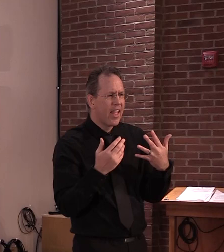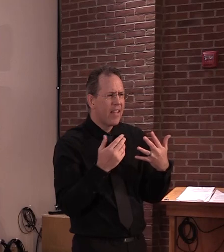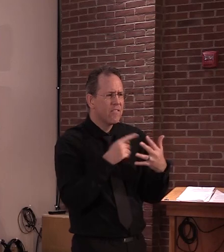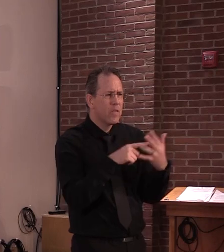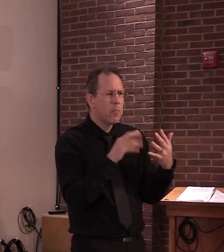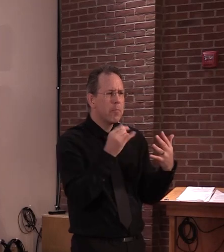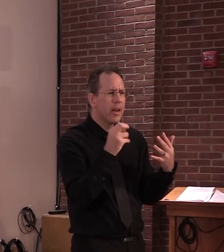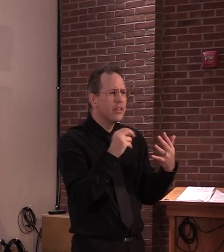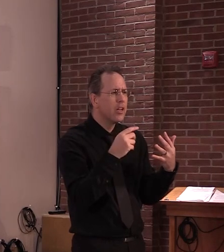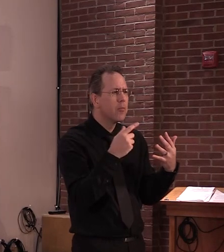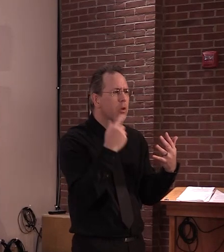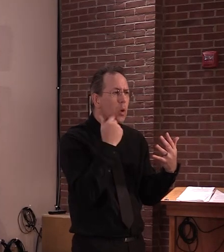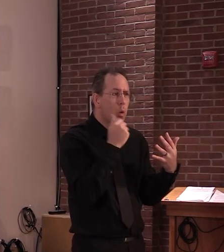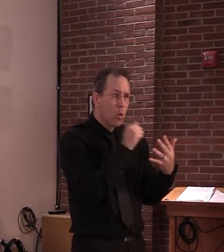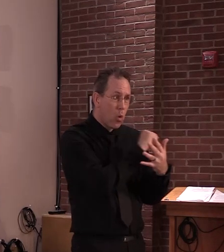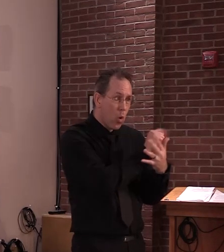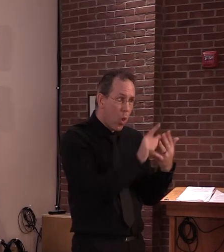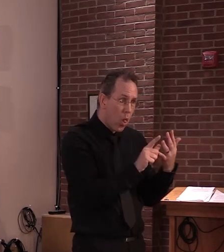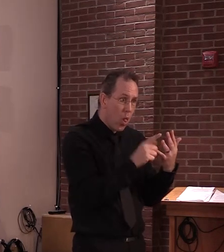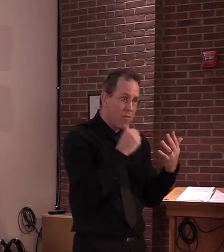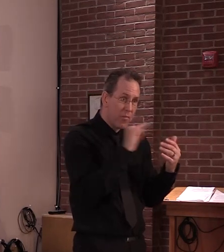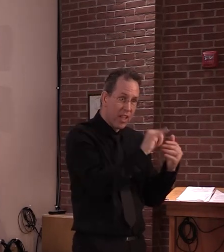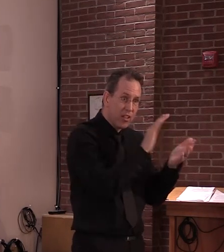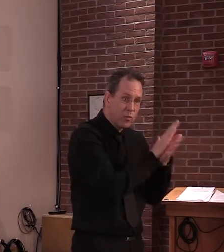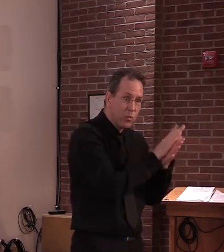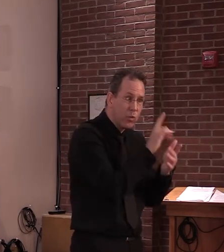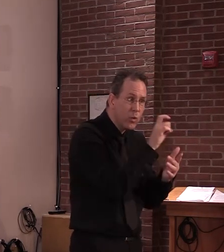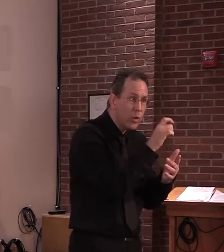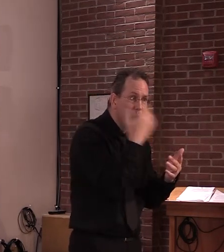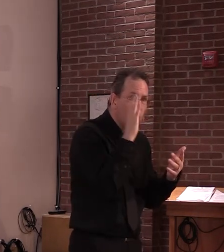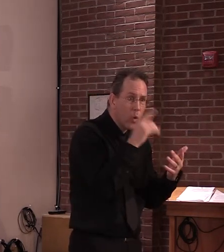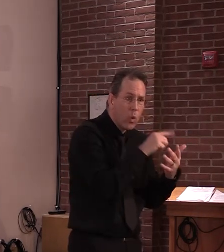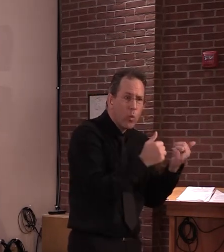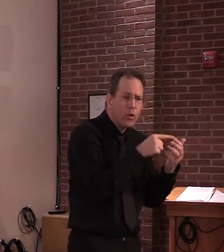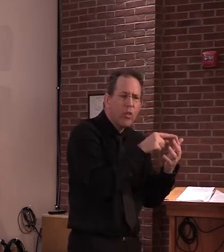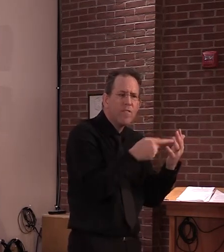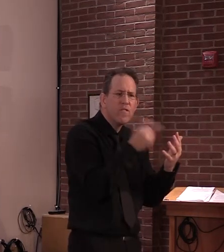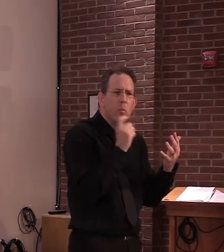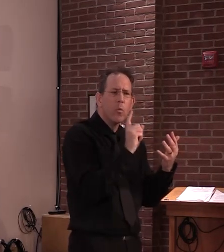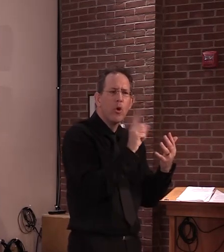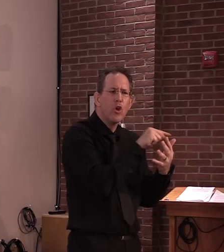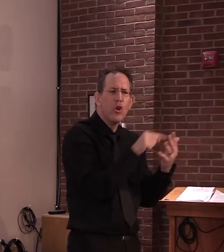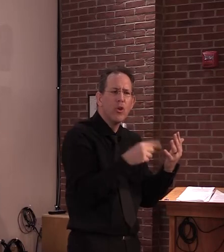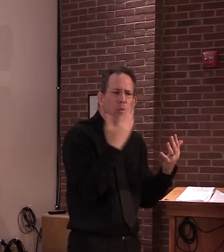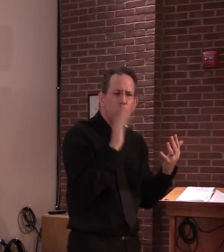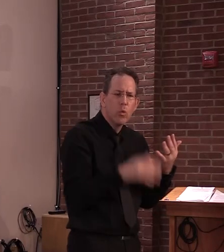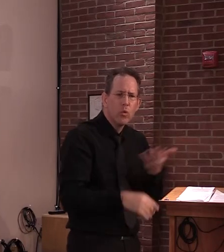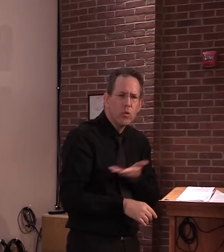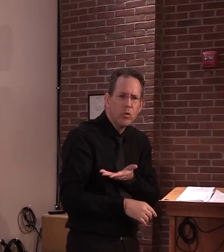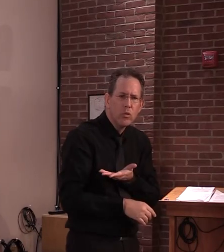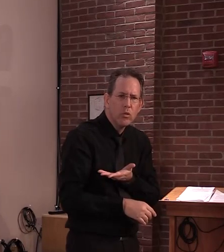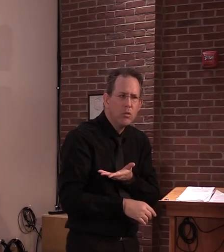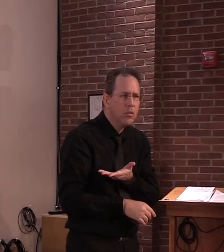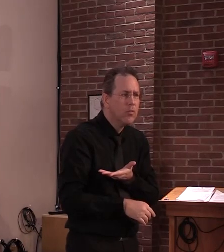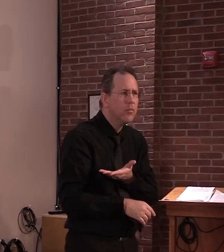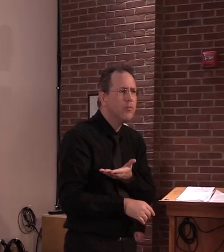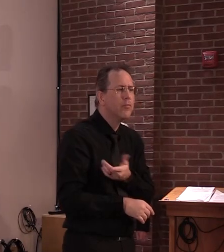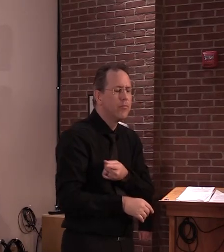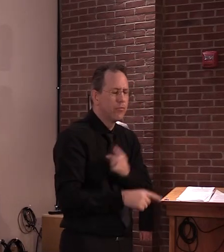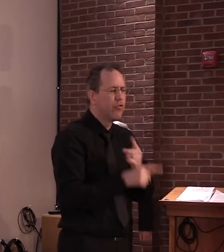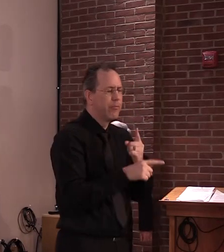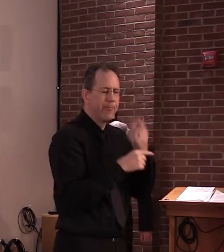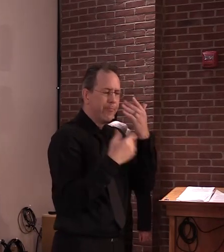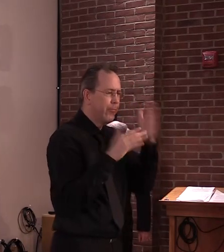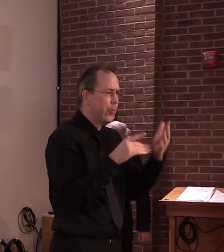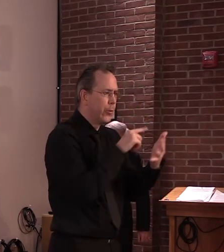You don't know if that's the case. That's correct. I don't know each one of those five is from there. But I do know that